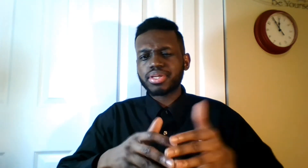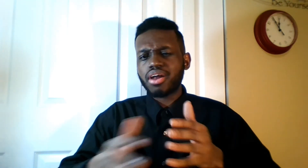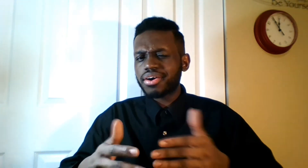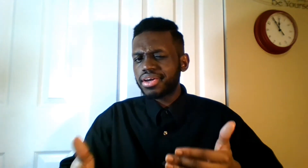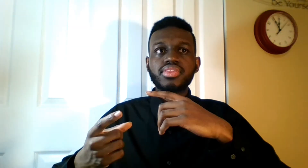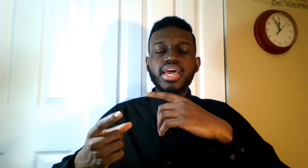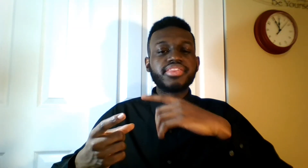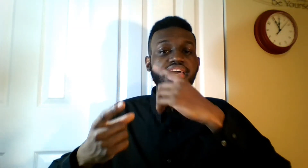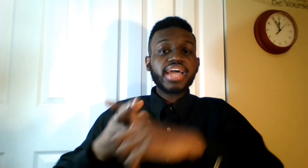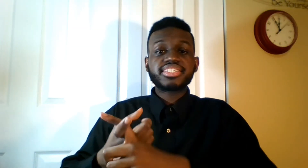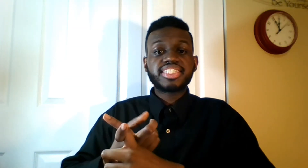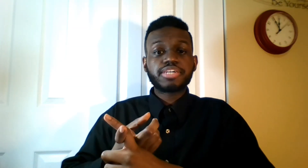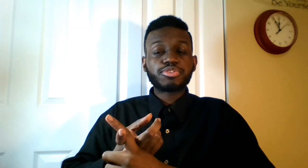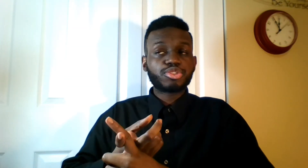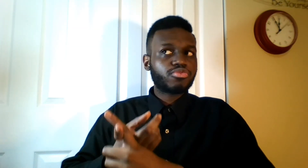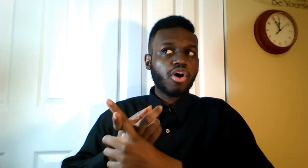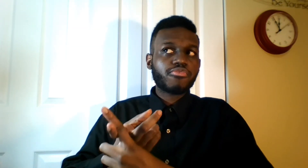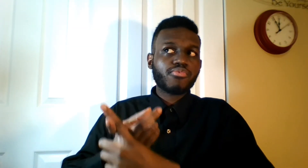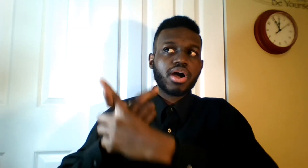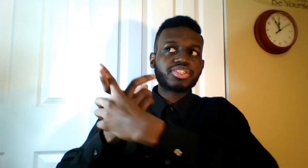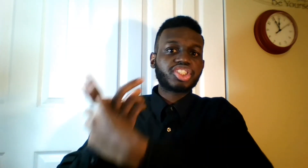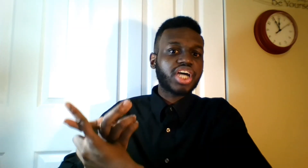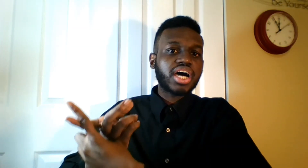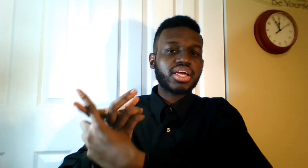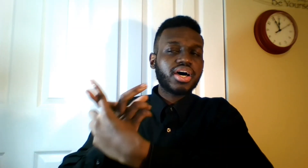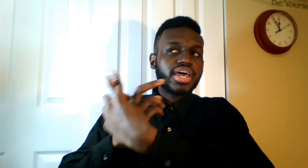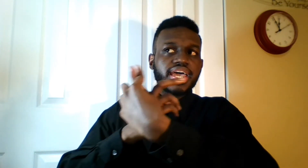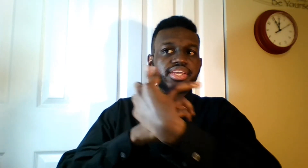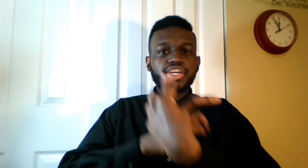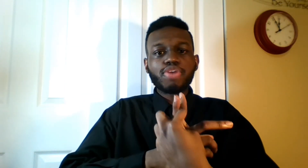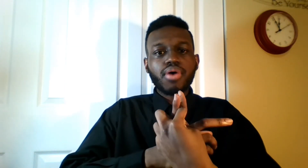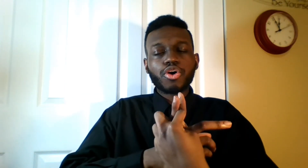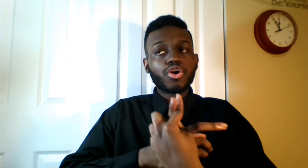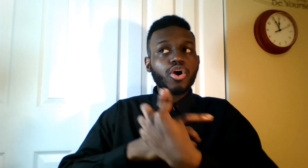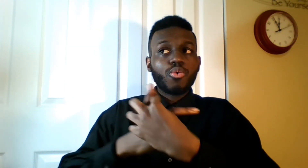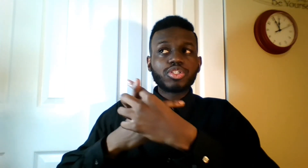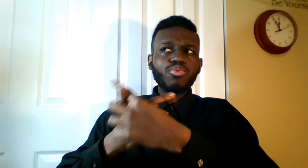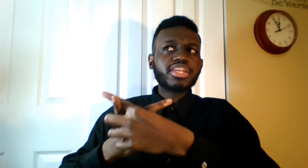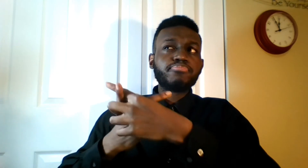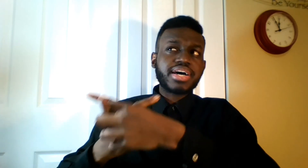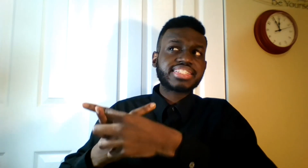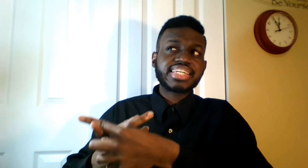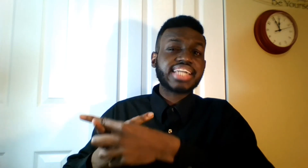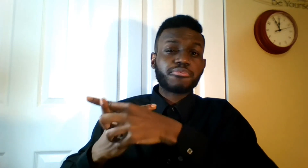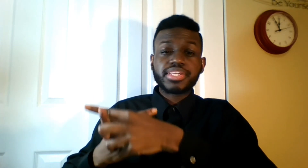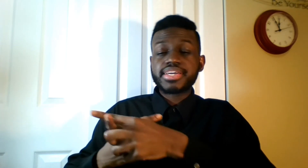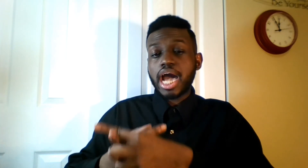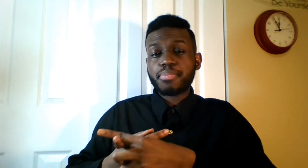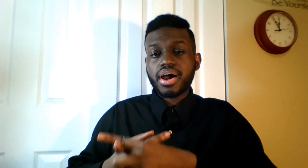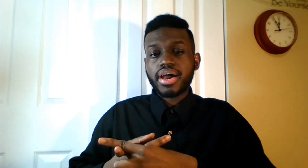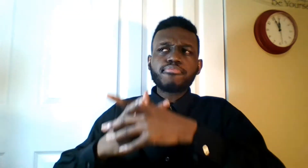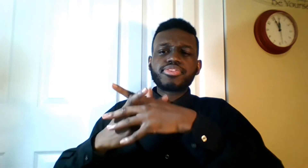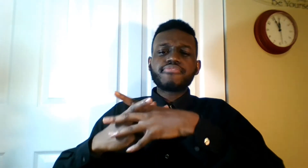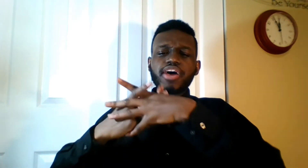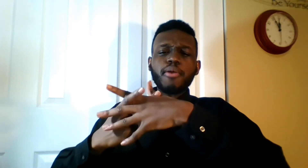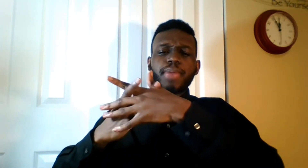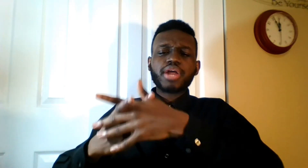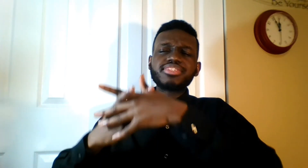there. The action sequences revolving around T'Challa and Killmonger was one of the best things I really got behind. The final battle did